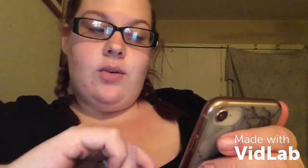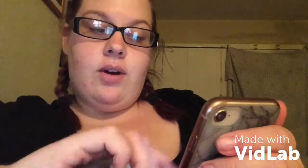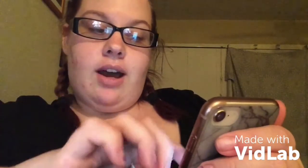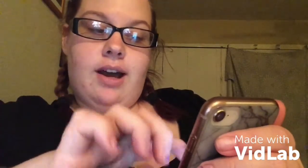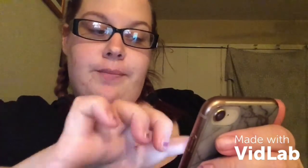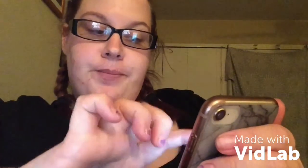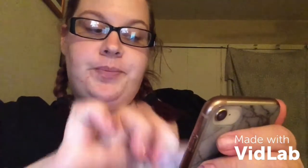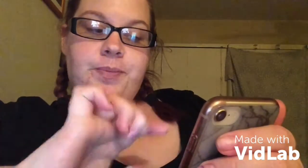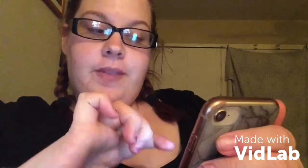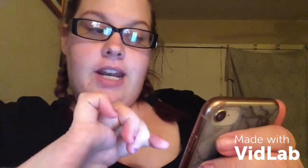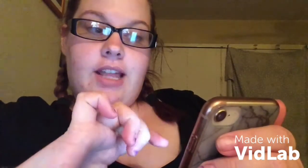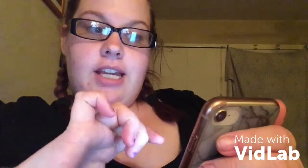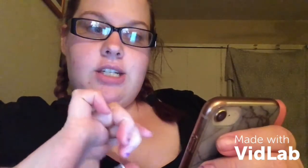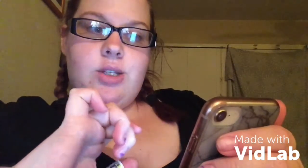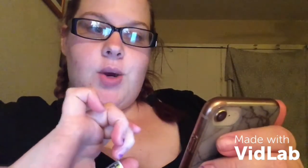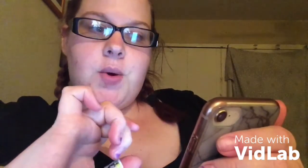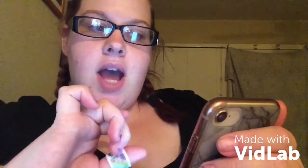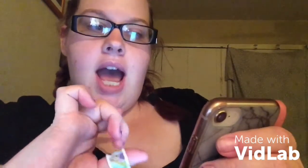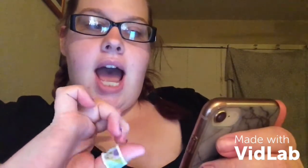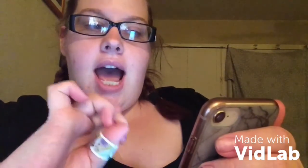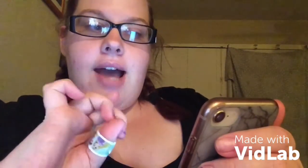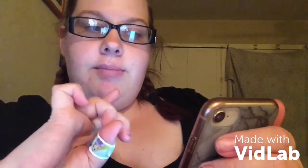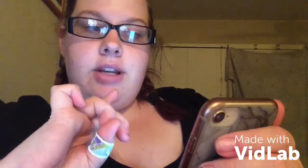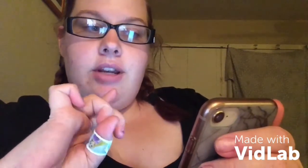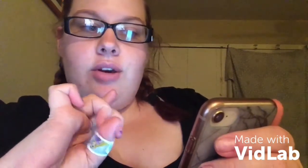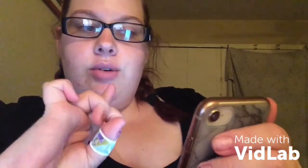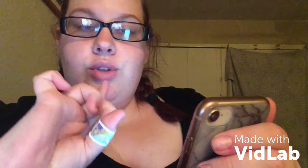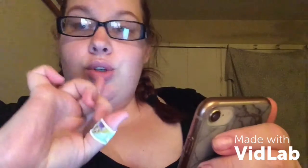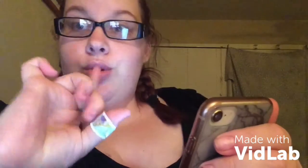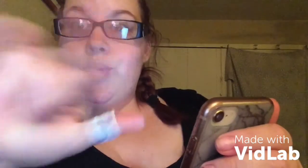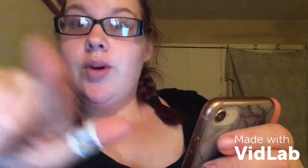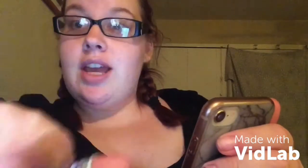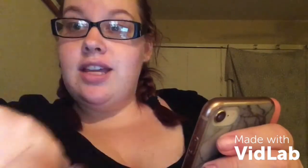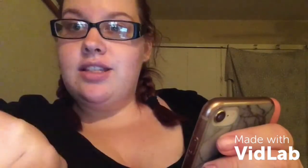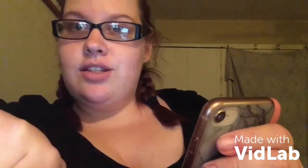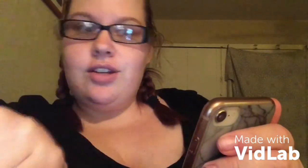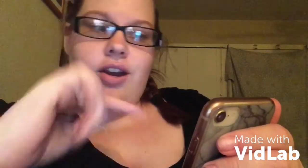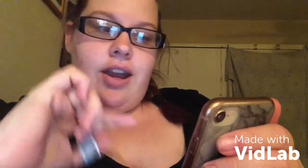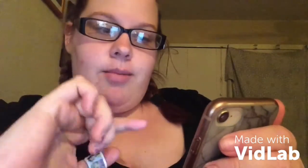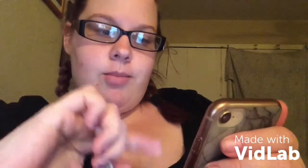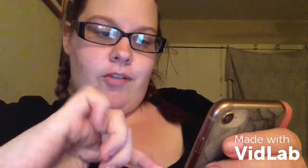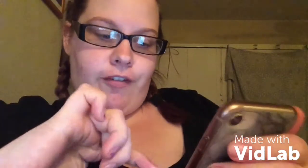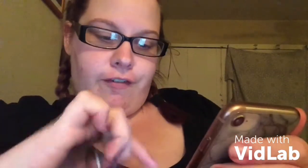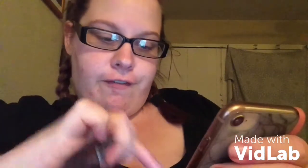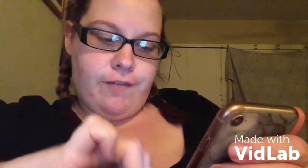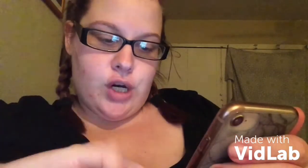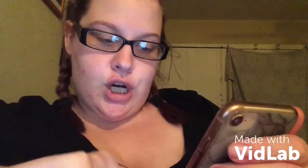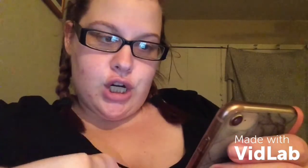um, that I liked. So I'm going to go to Instagram first.